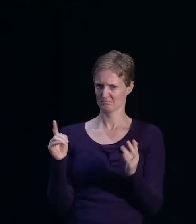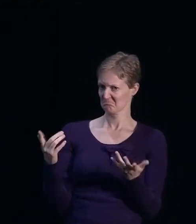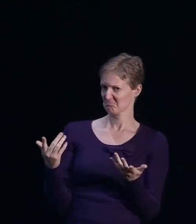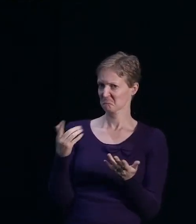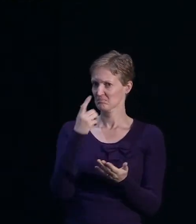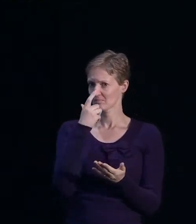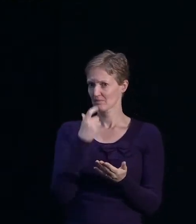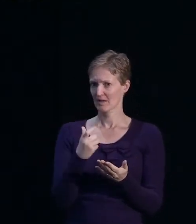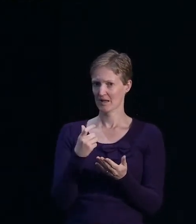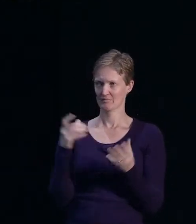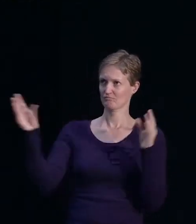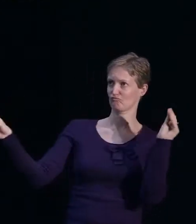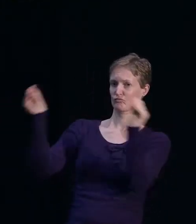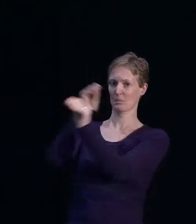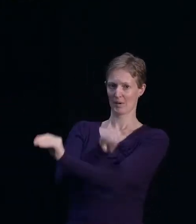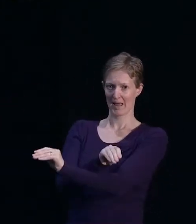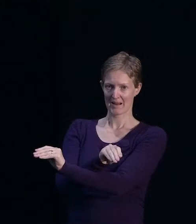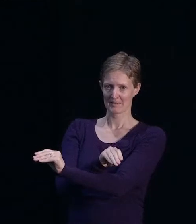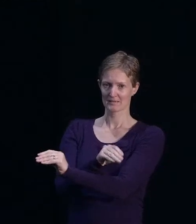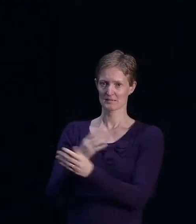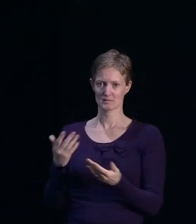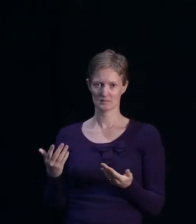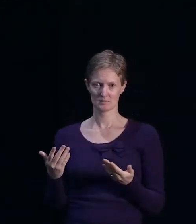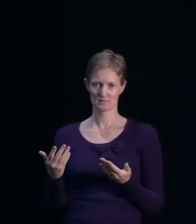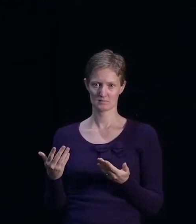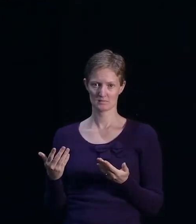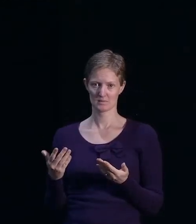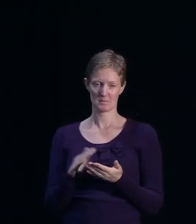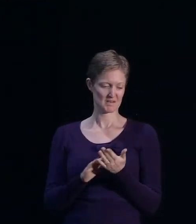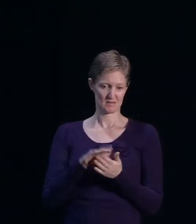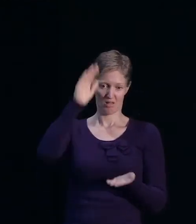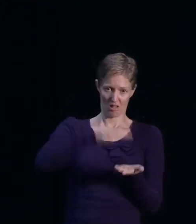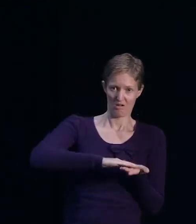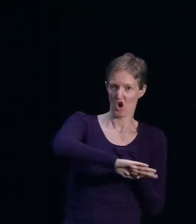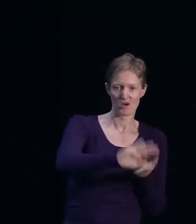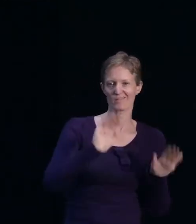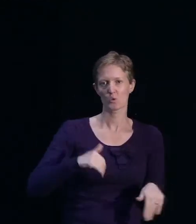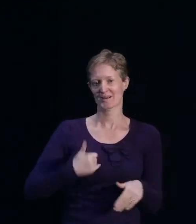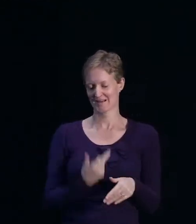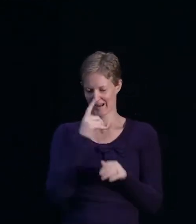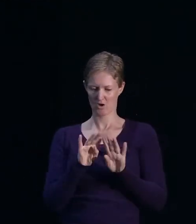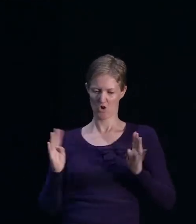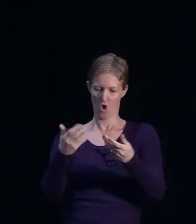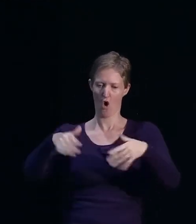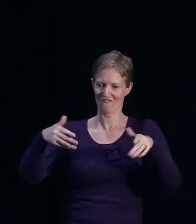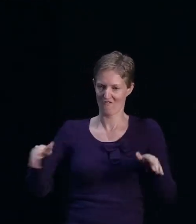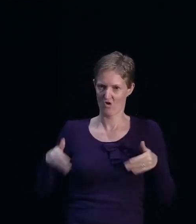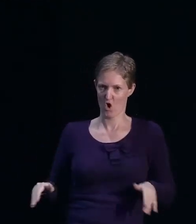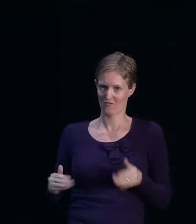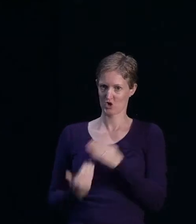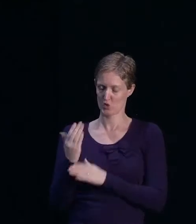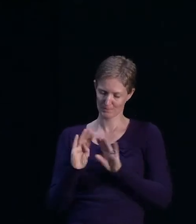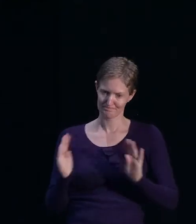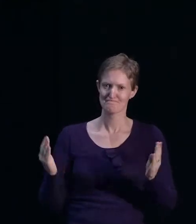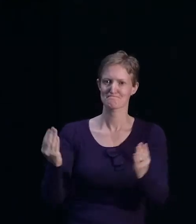repaired buildings, whatever, with lightweight cladding and preference to concrete or brick or